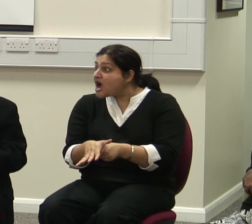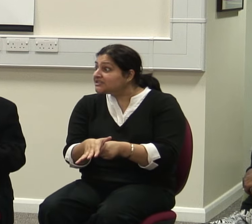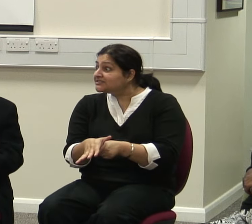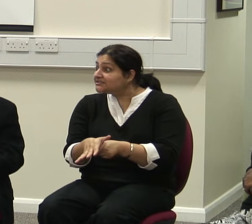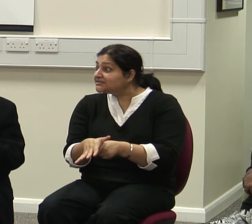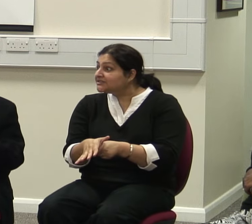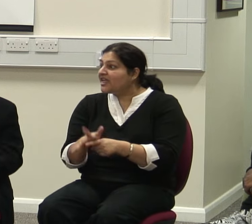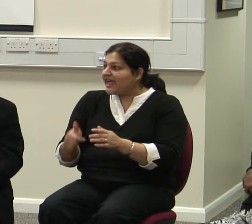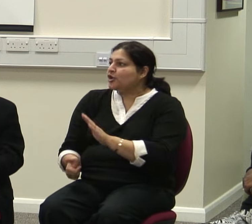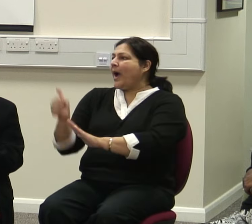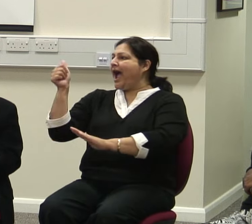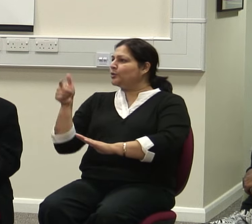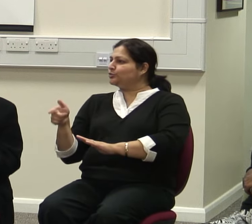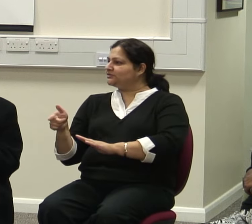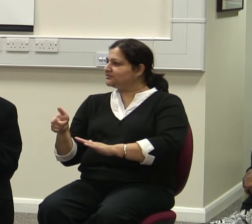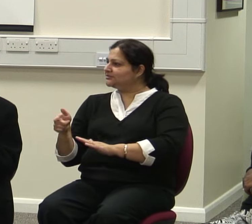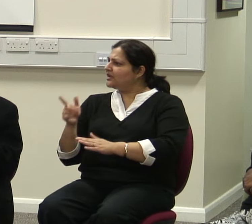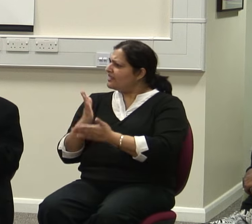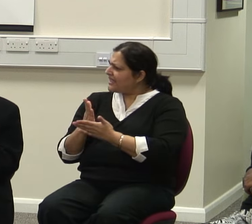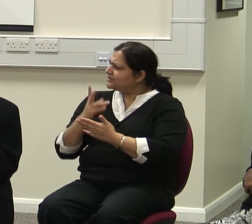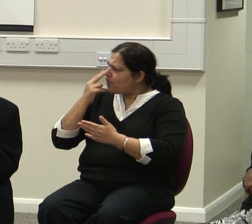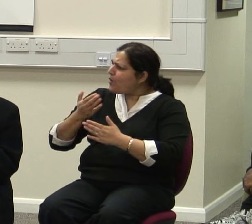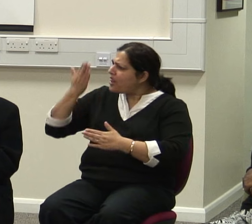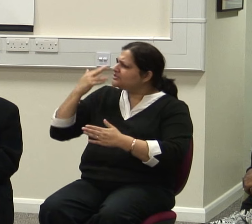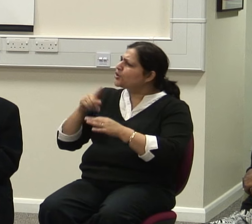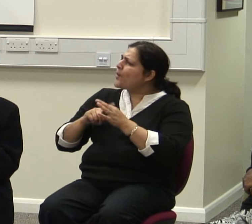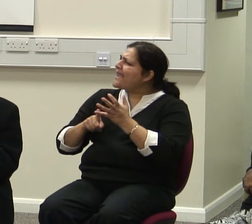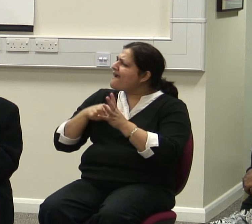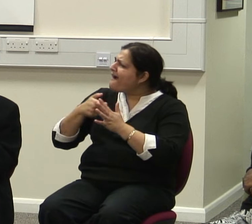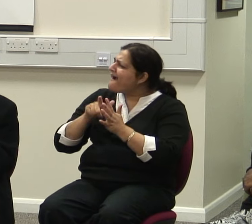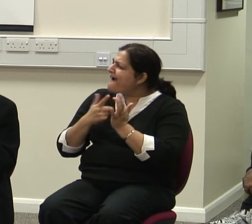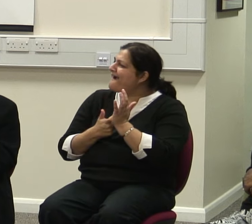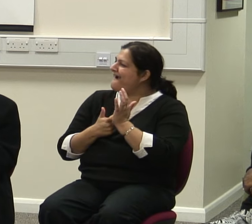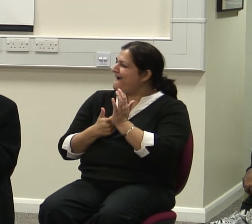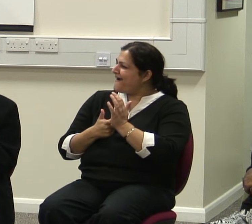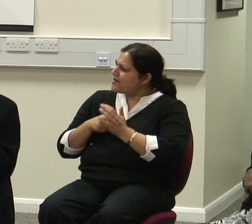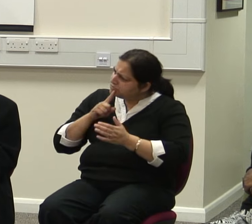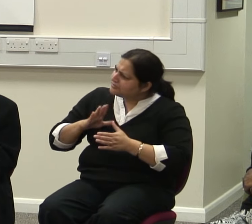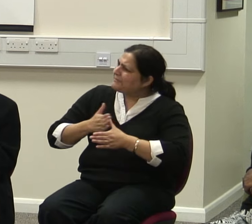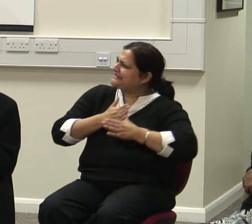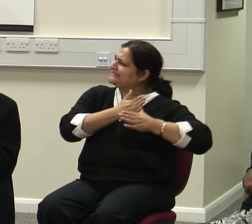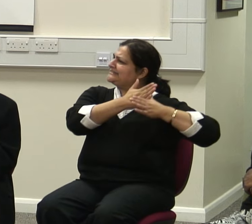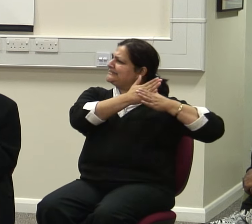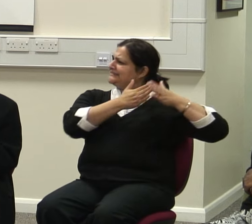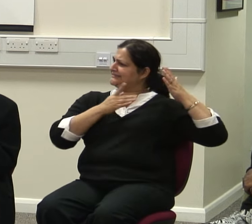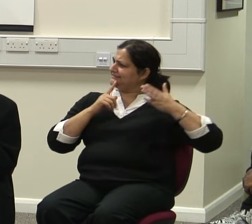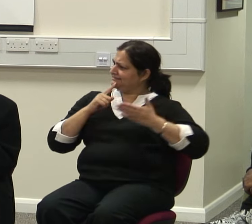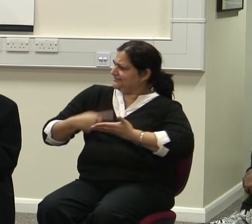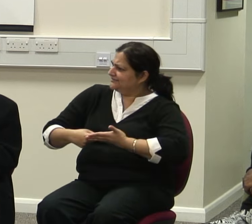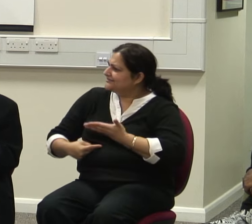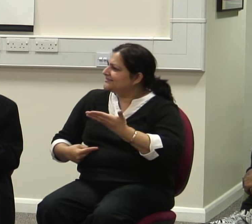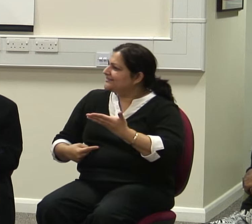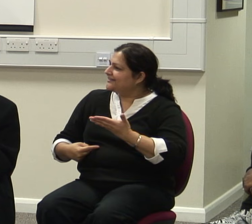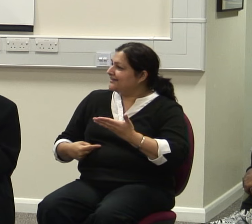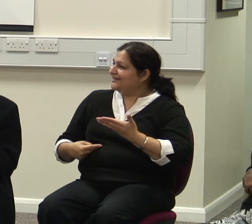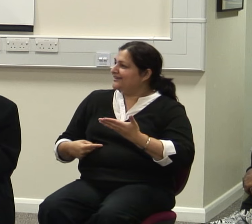This is a totally Quakerish, pacifistic premise. And this is of course totally alien to psychiatry, because psychiatry,